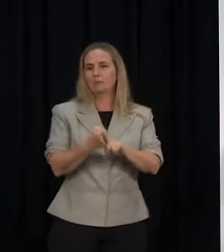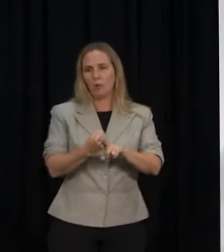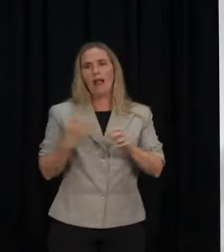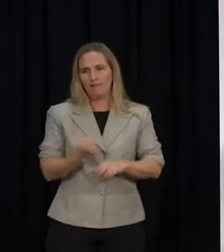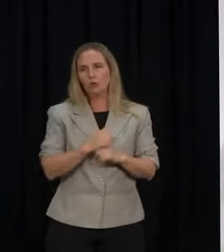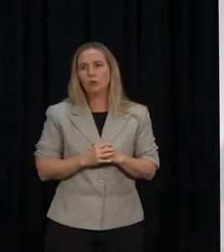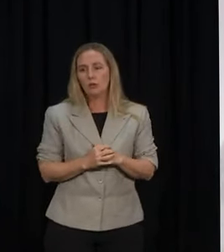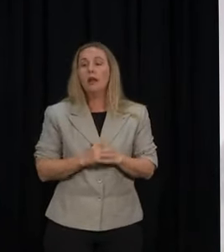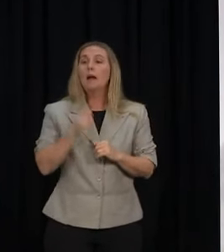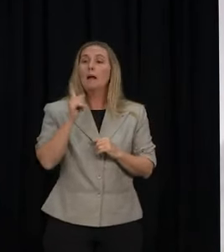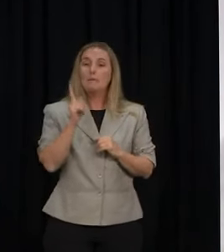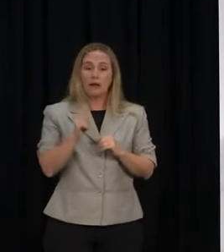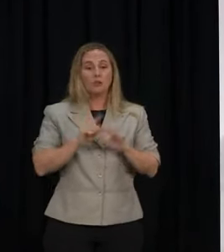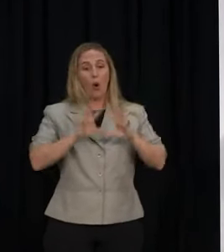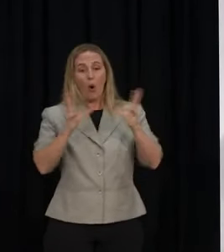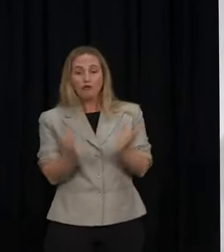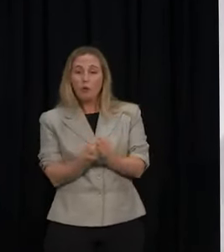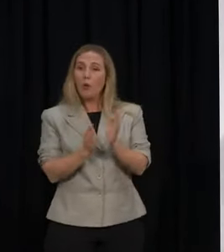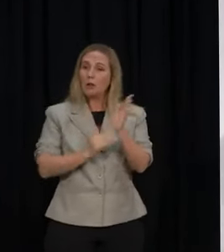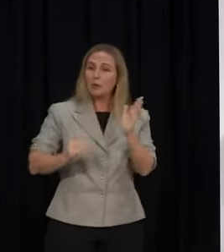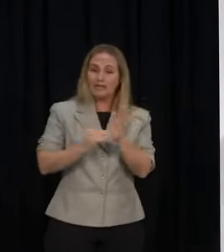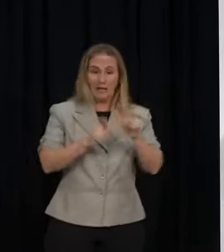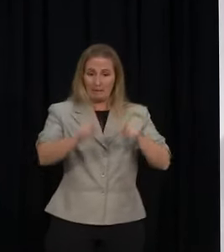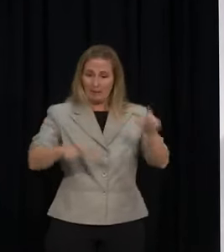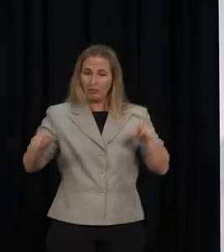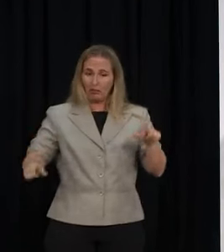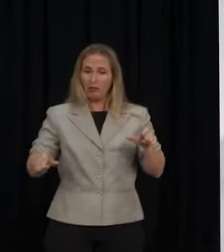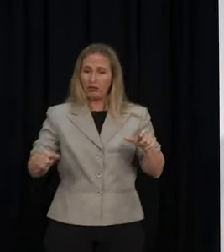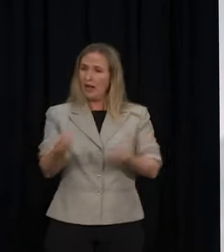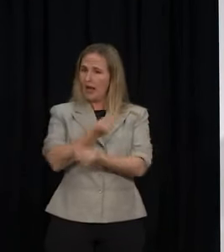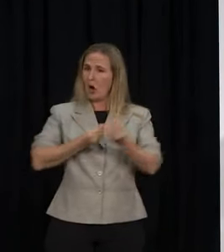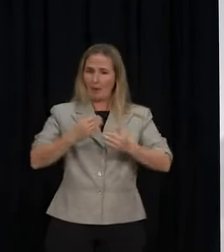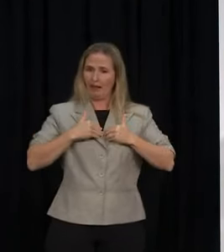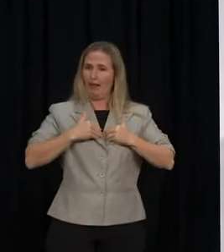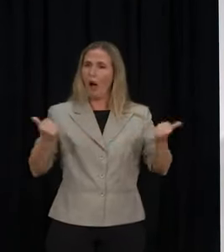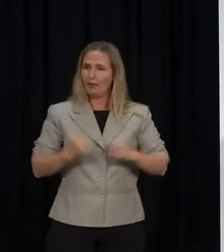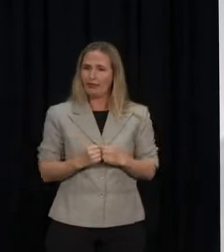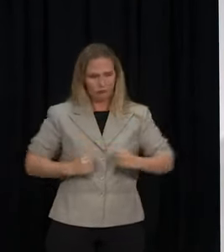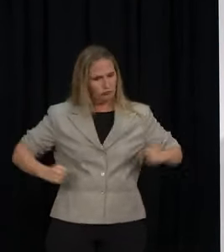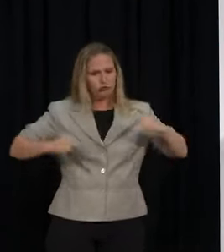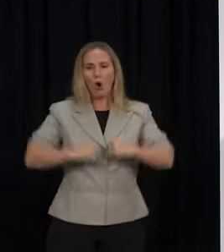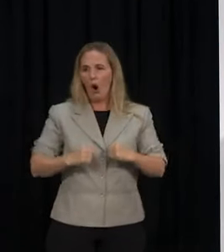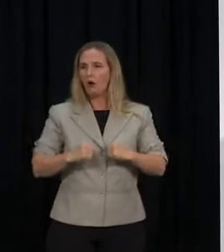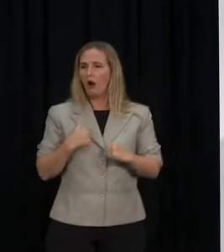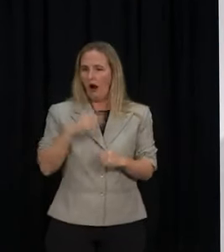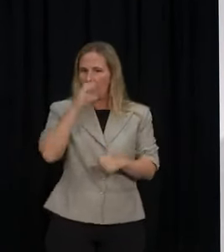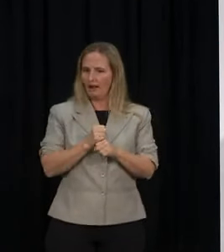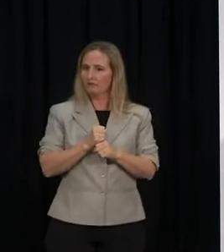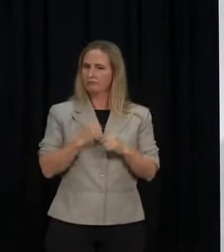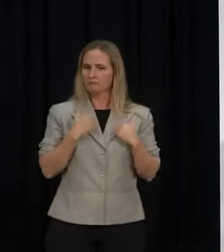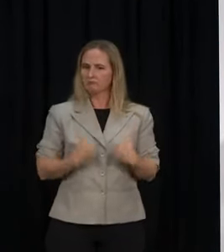stability of New Zealand, I'm very confident in where the New Zealand economy is at. We have a very robust economy. It's continuing to operate well.